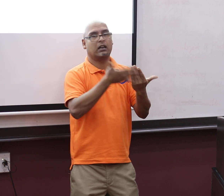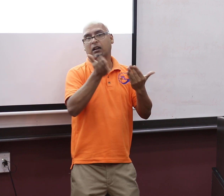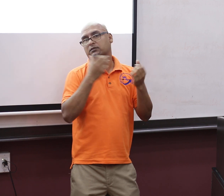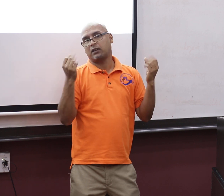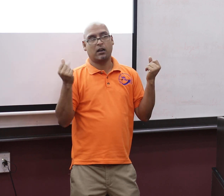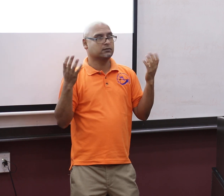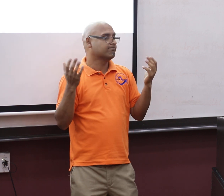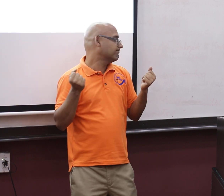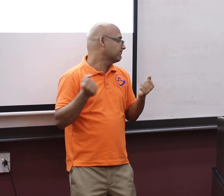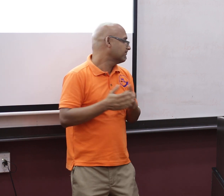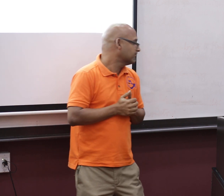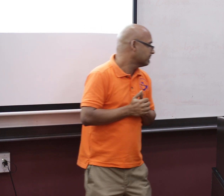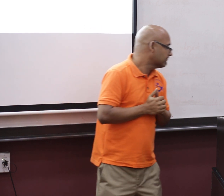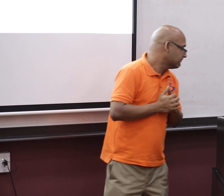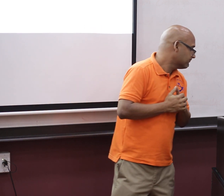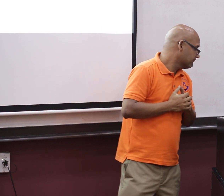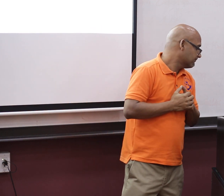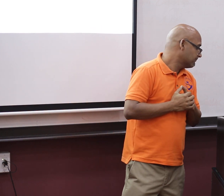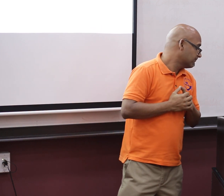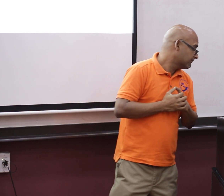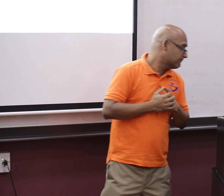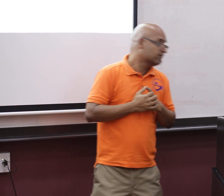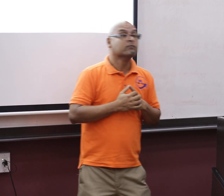But for lots of people, sign language is really, really important for communication.